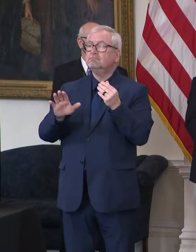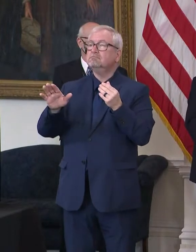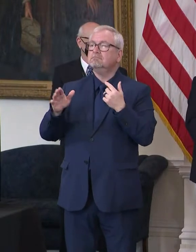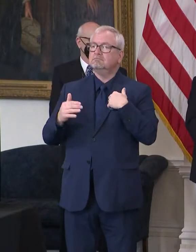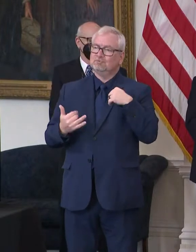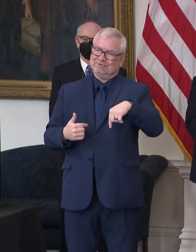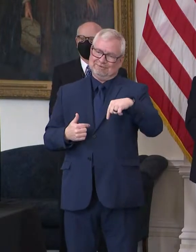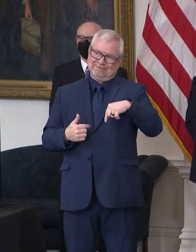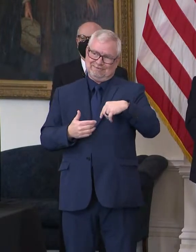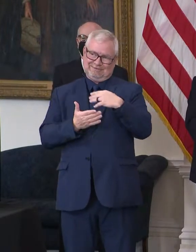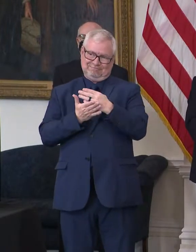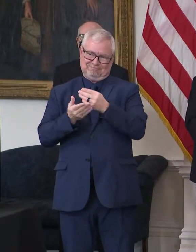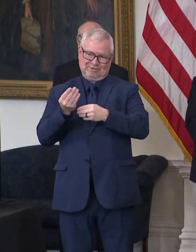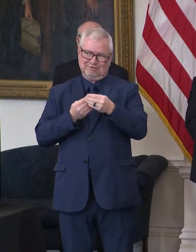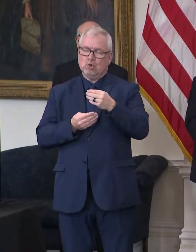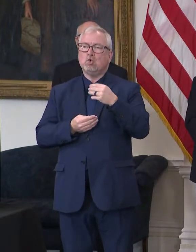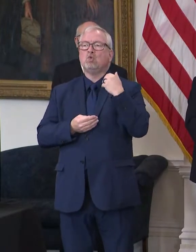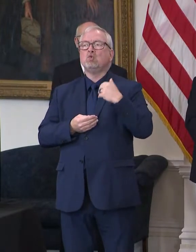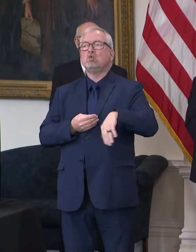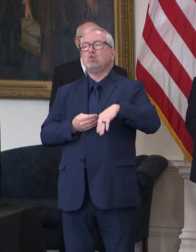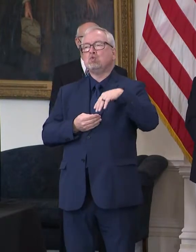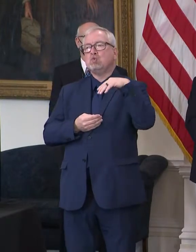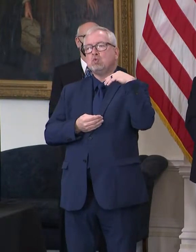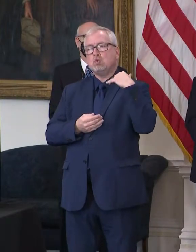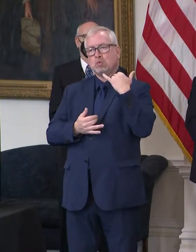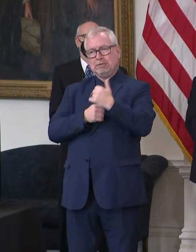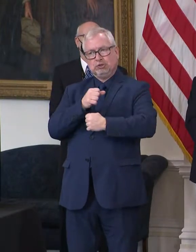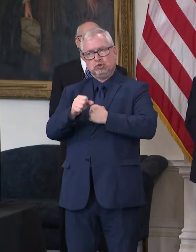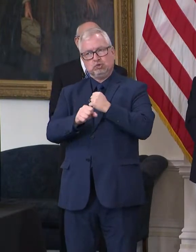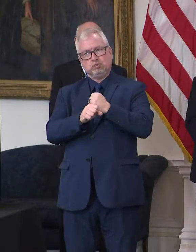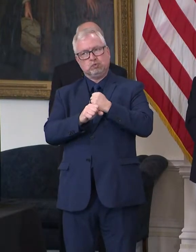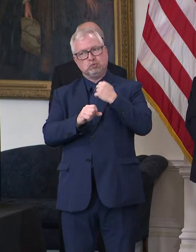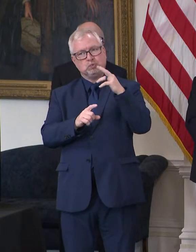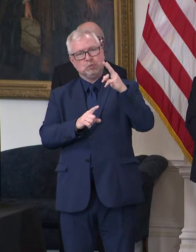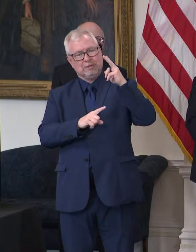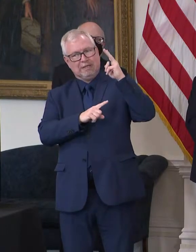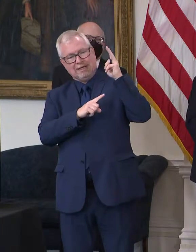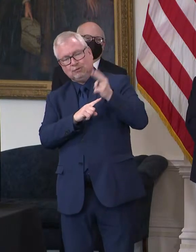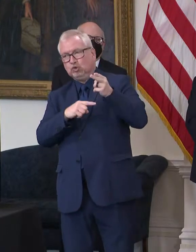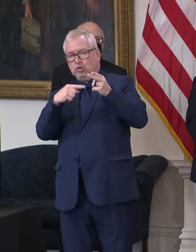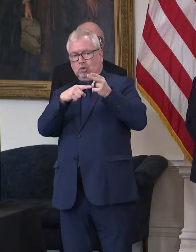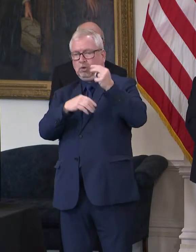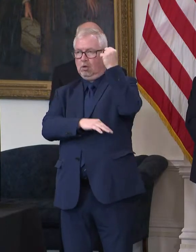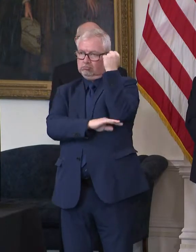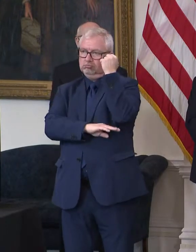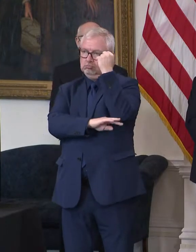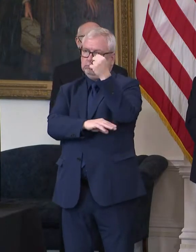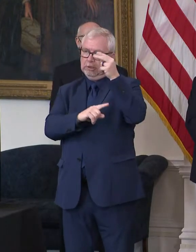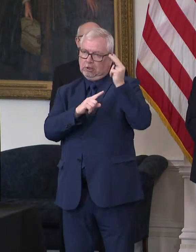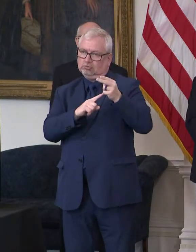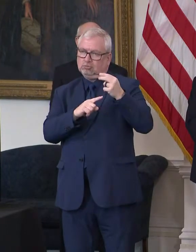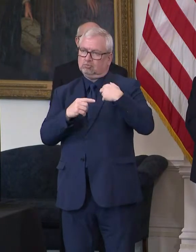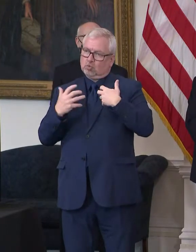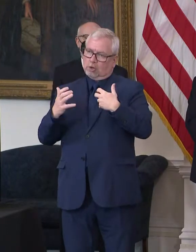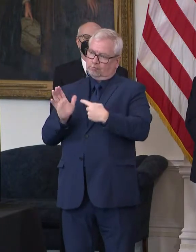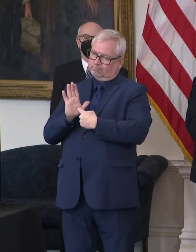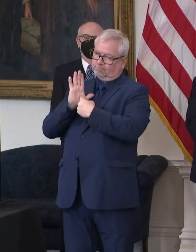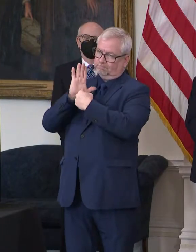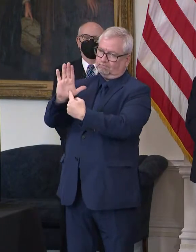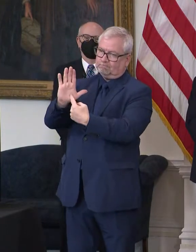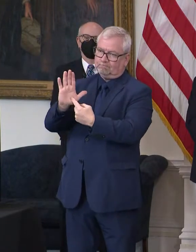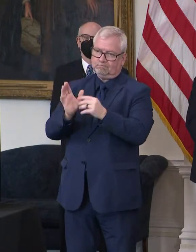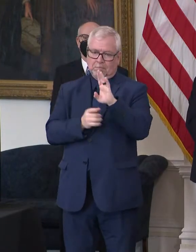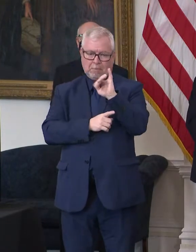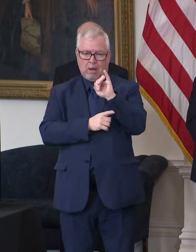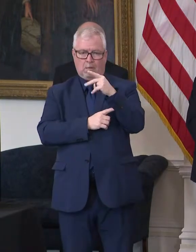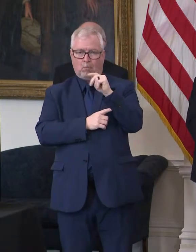budget. We wanted to just symbolically show that it's different. It really is a bipartisan effort and purple is red and blue coming